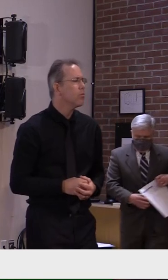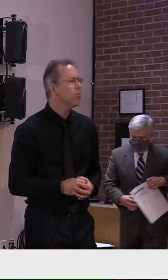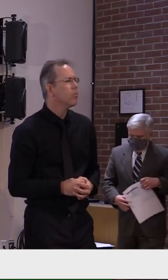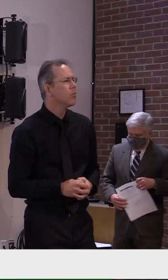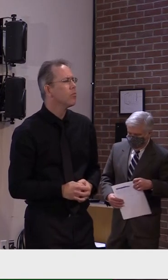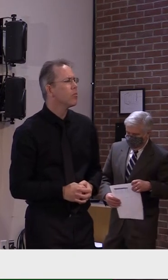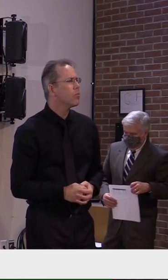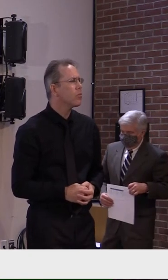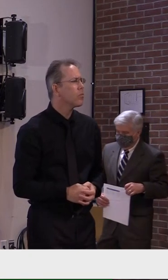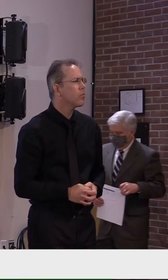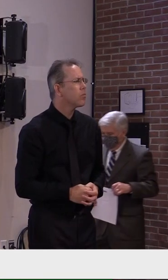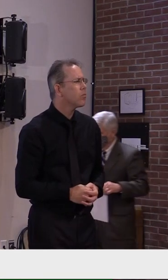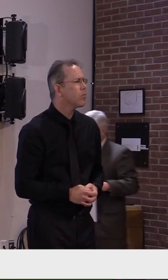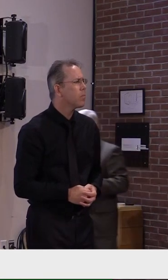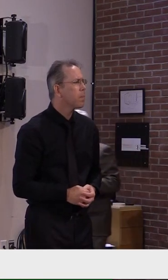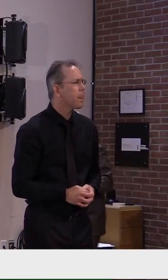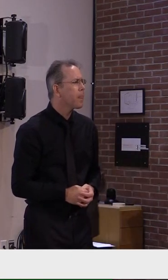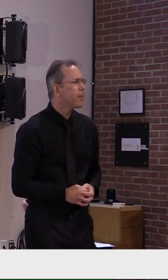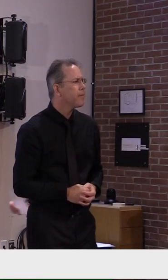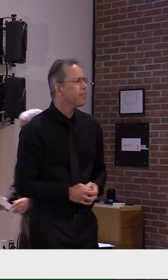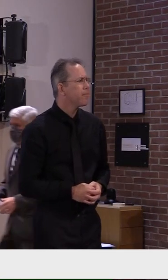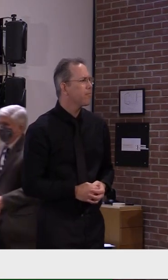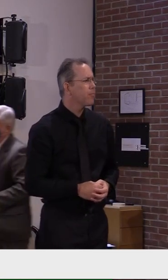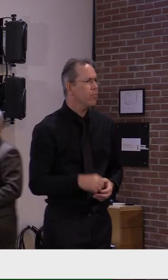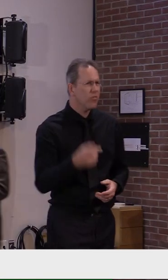should go get tested at those sites?